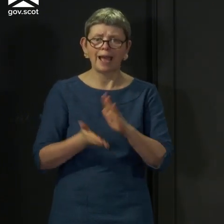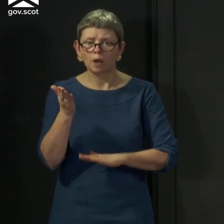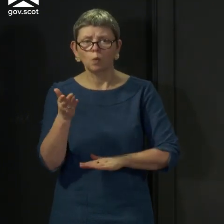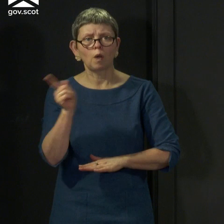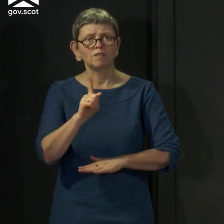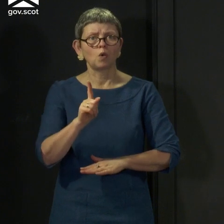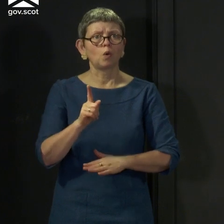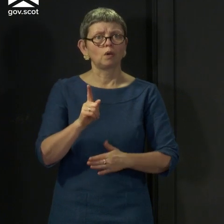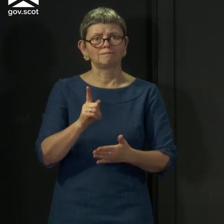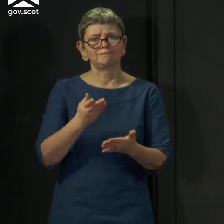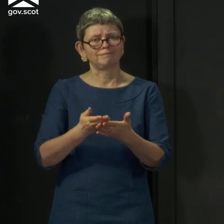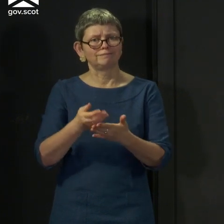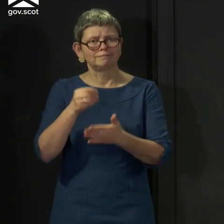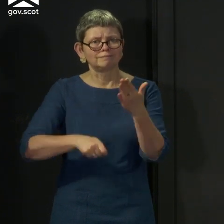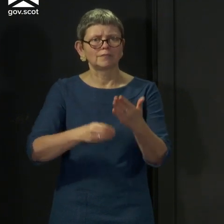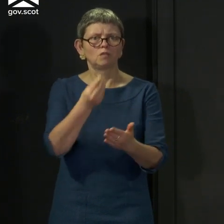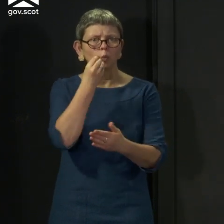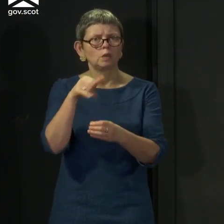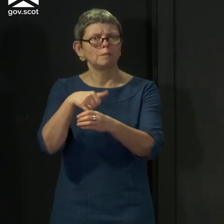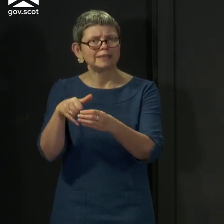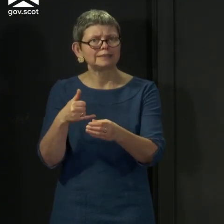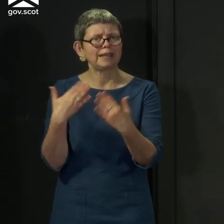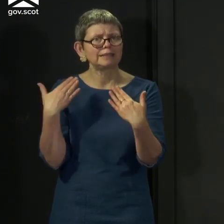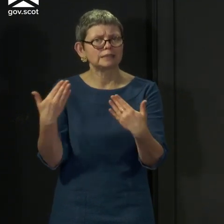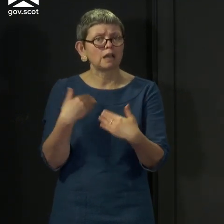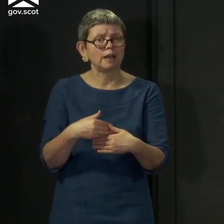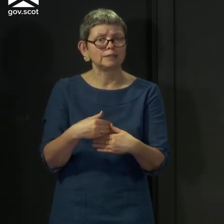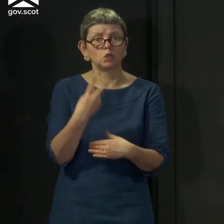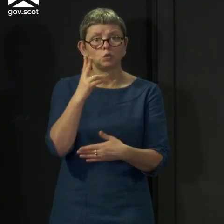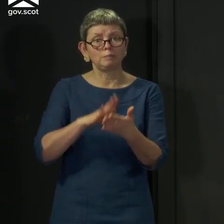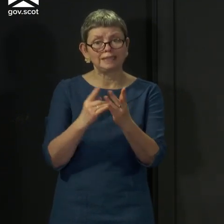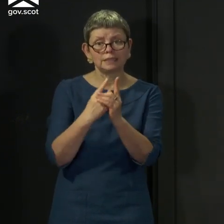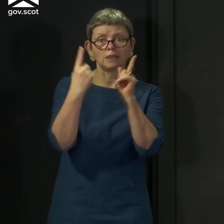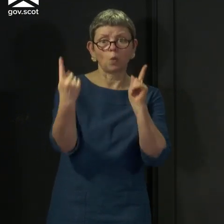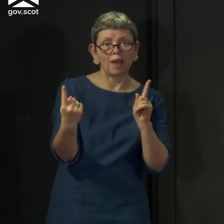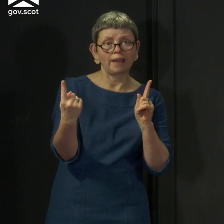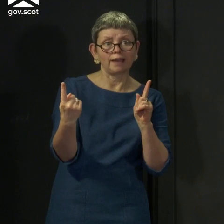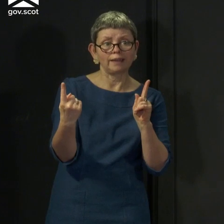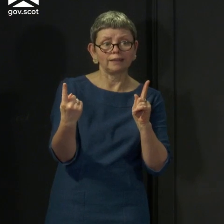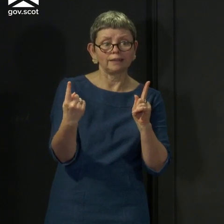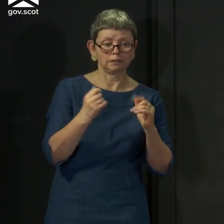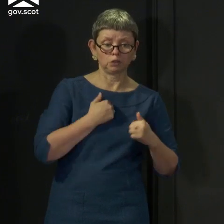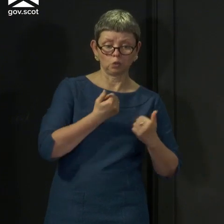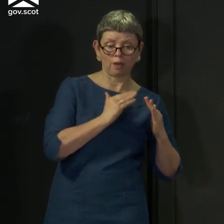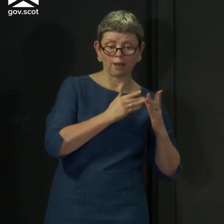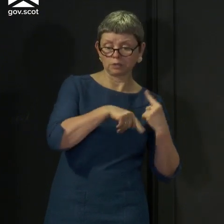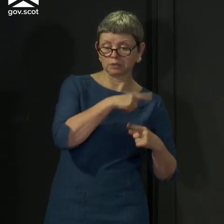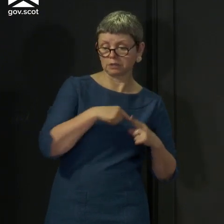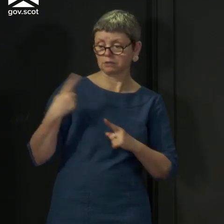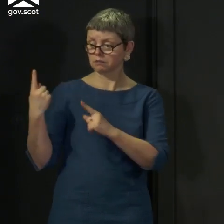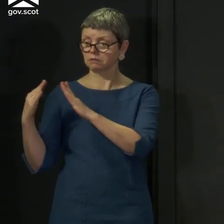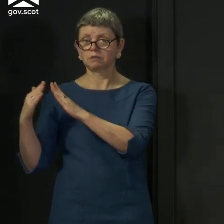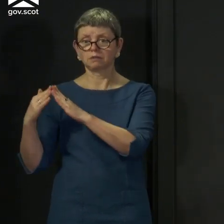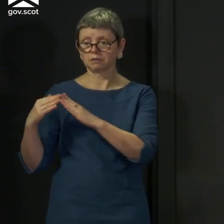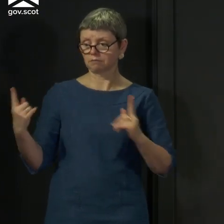When you do go out, stay two metres away from other people. Don't meet up with people in other households. If you have symptoms or end in your